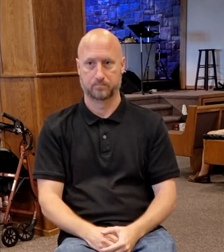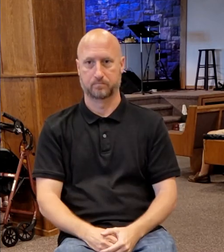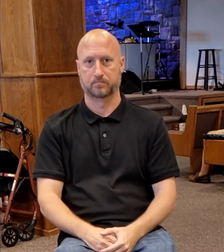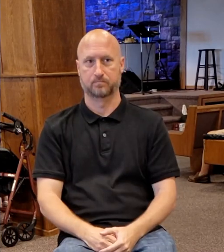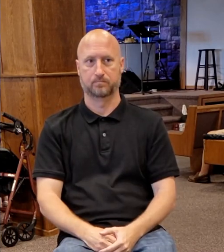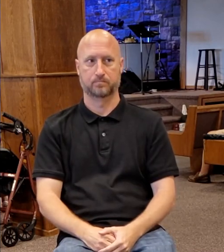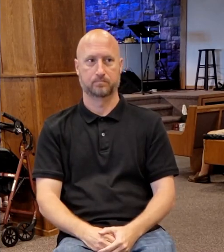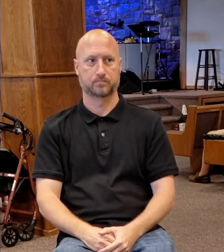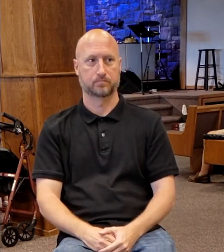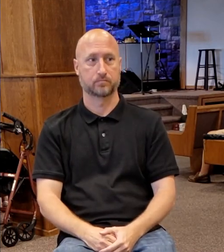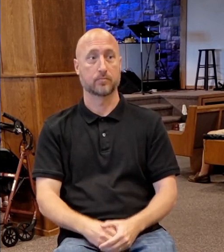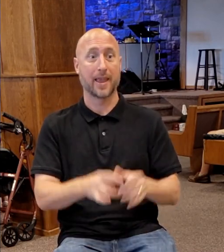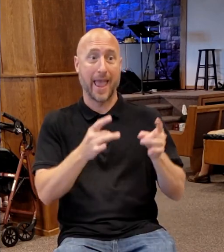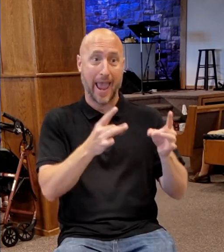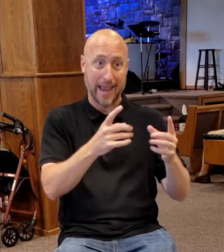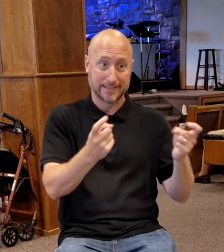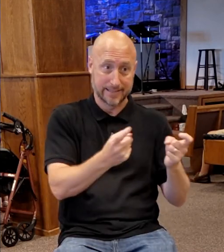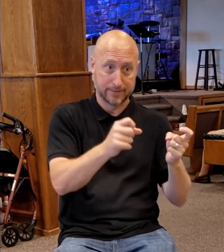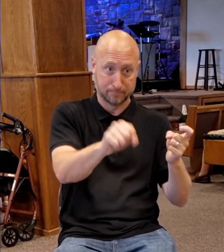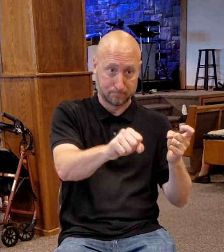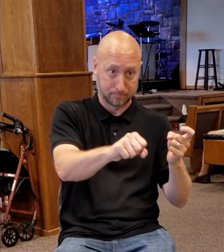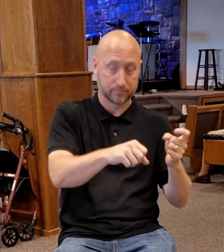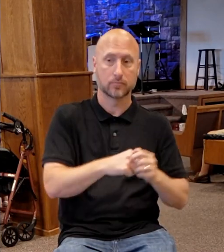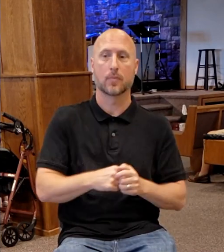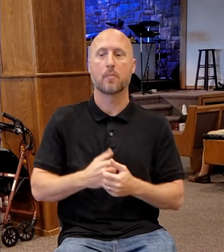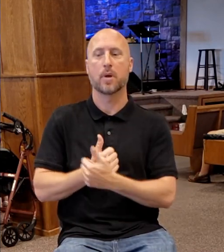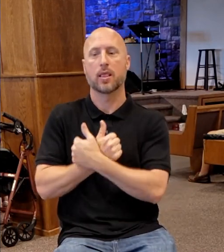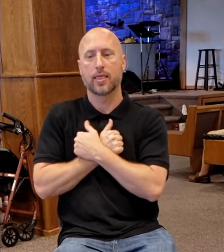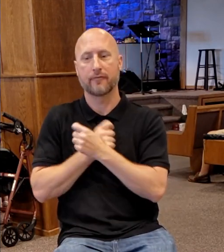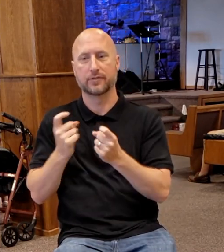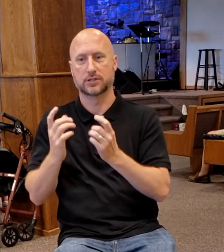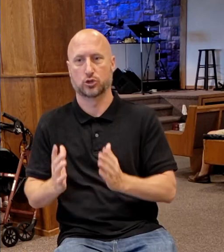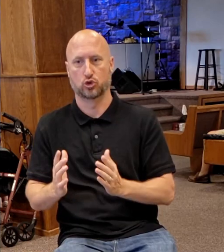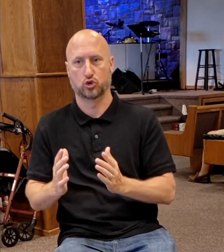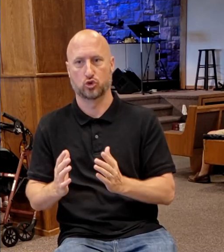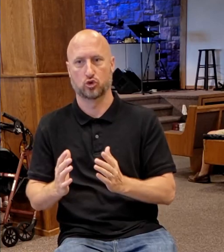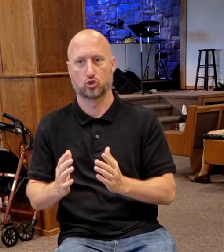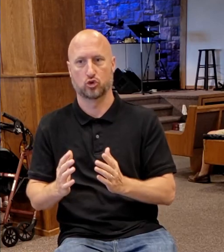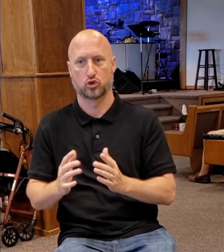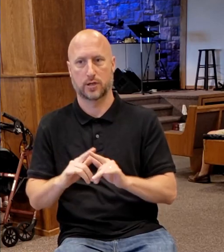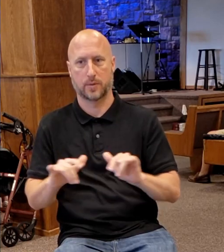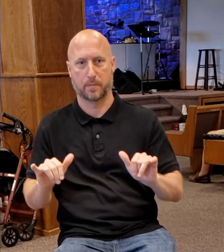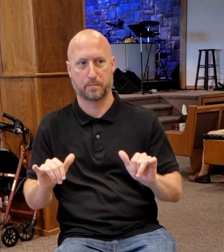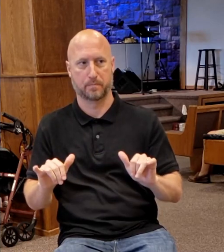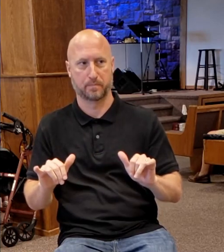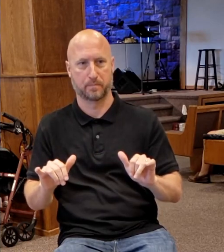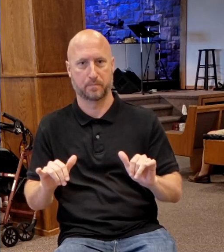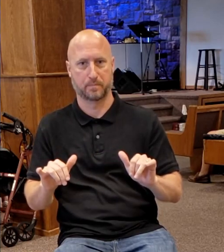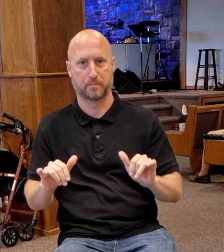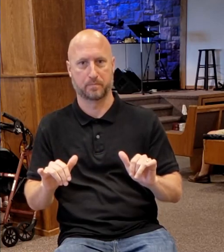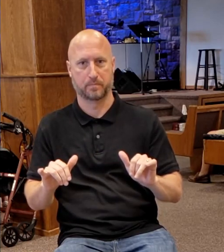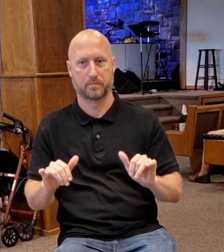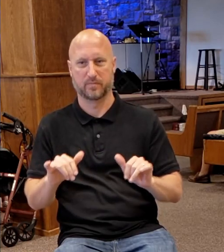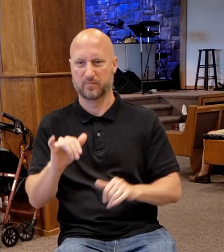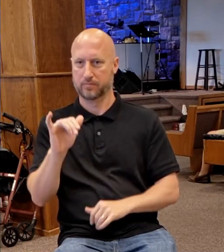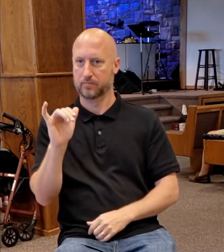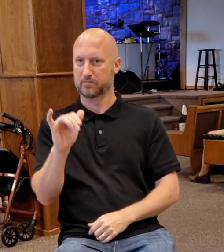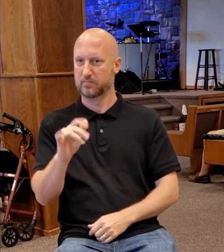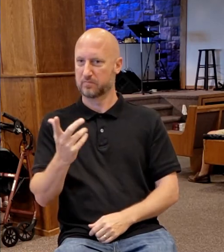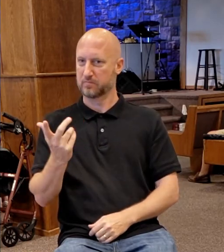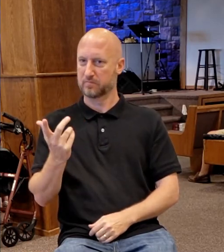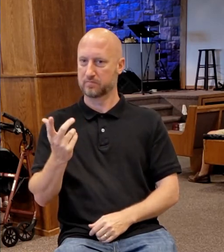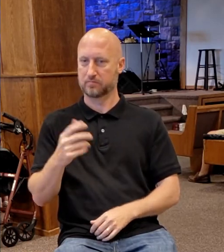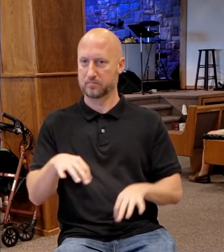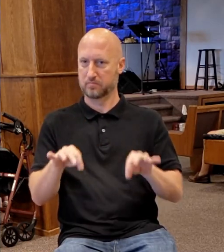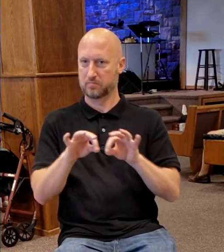Hate the sin, but love the sinner. These are, this is the chemistry that's put before